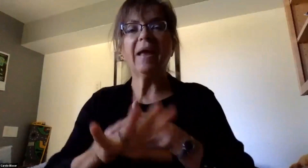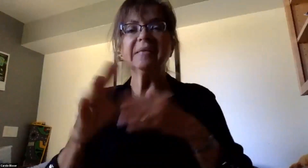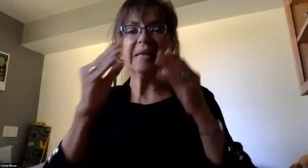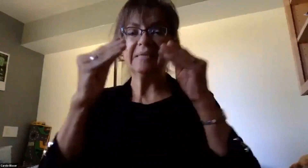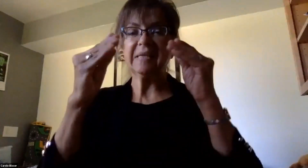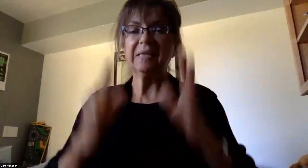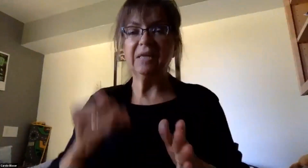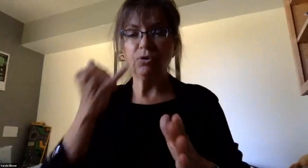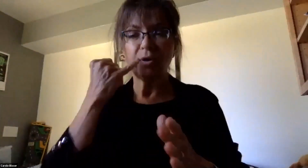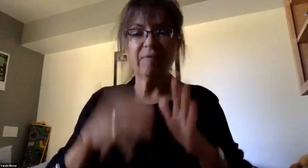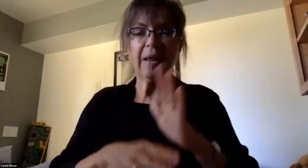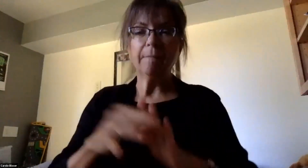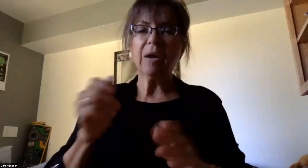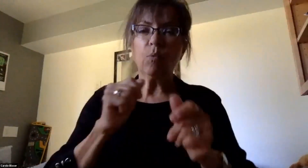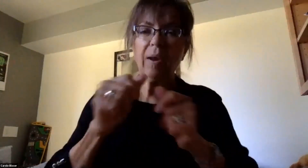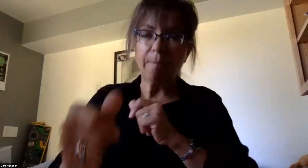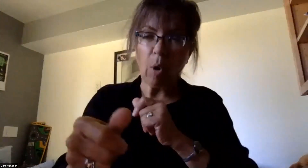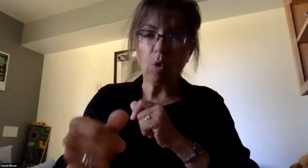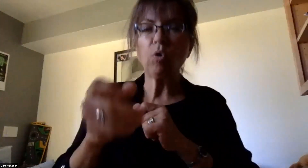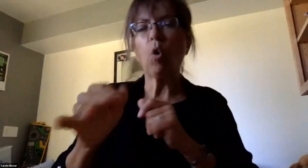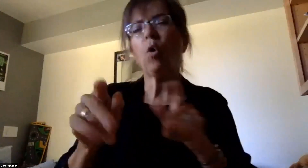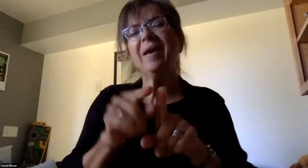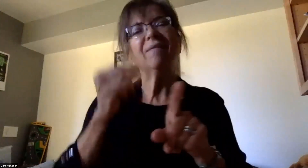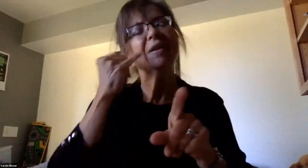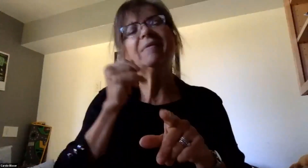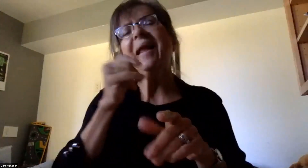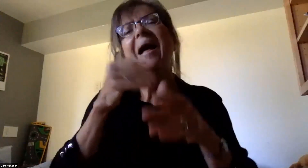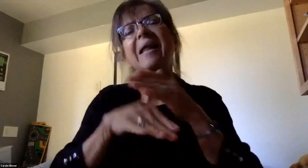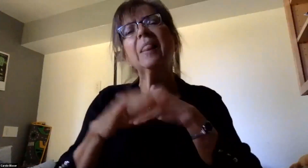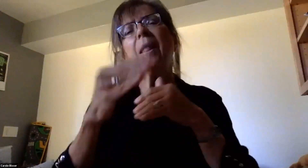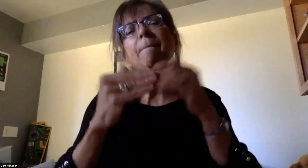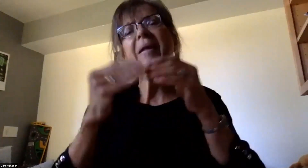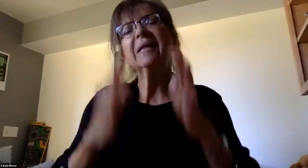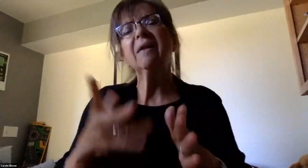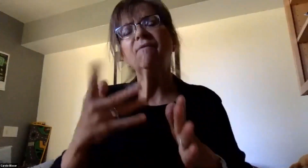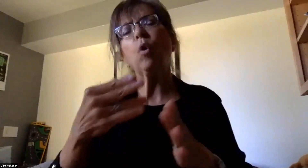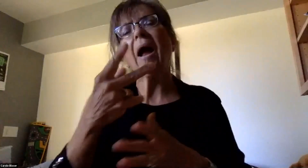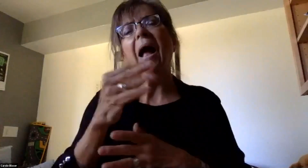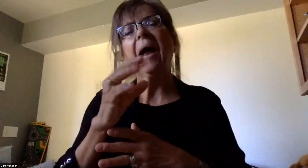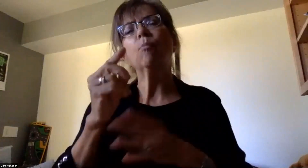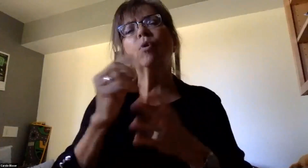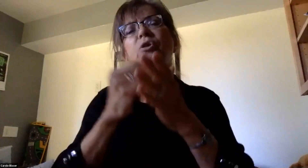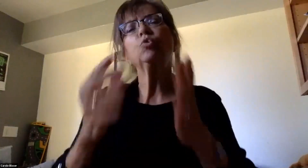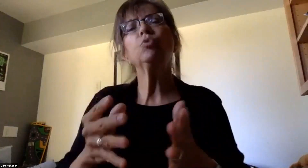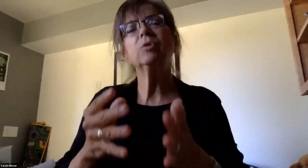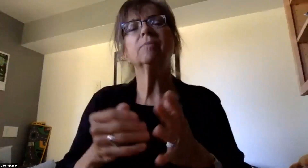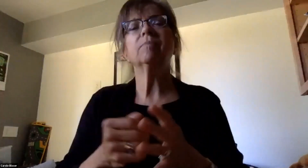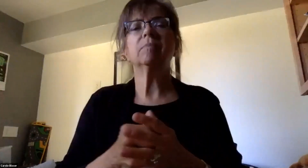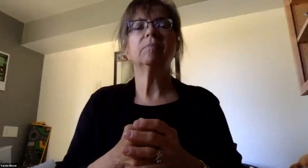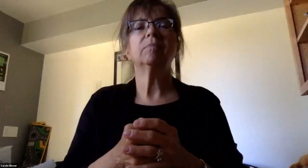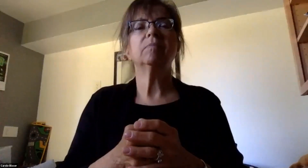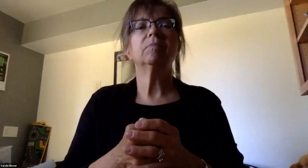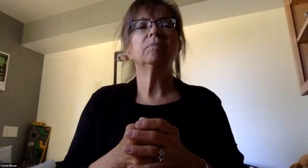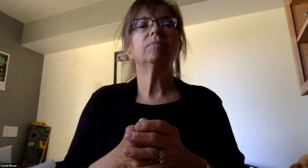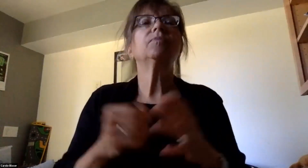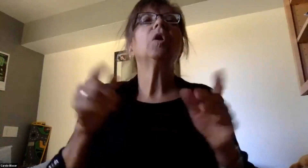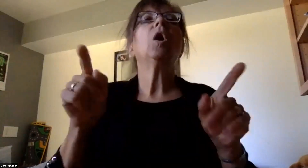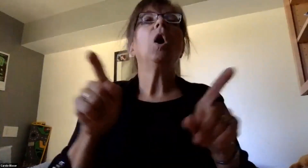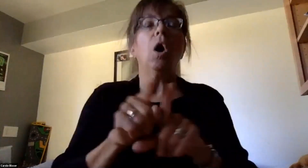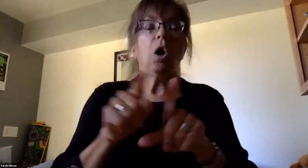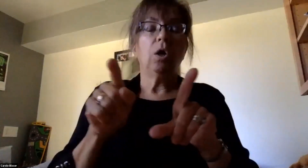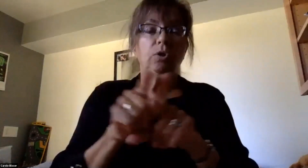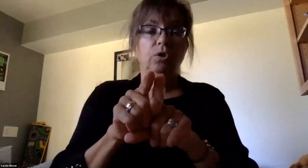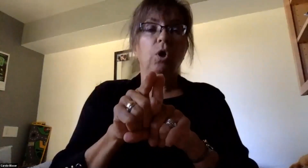select the remote or even if they're not in the building for our hybrid students. It's important also right now